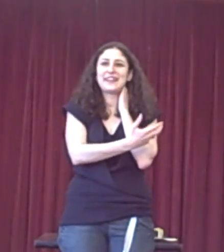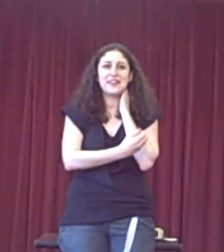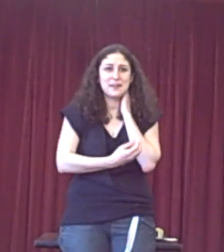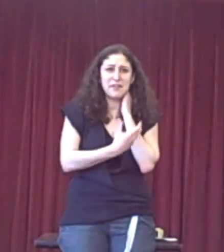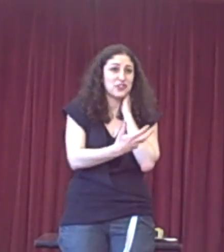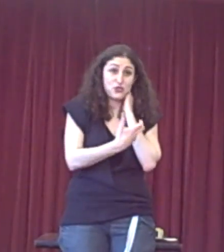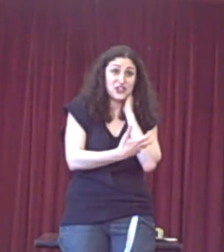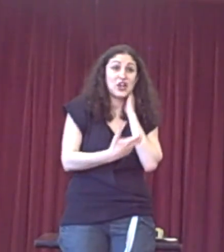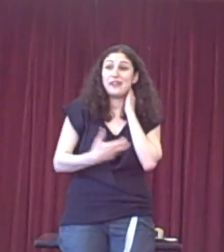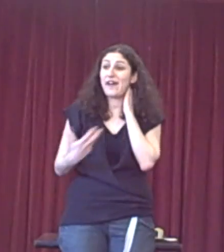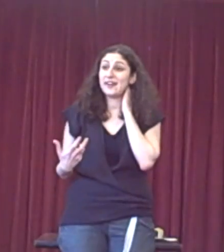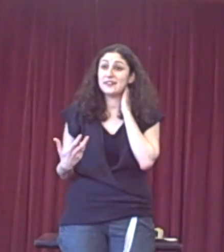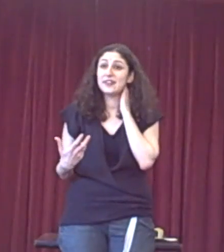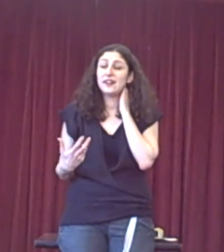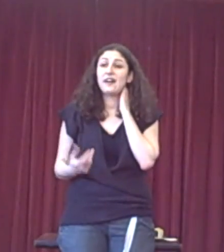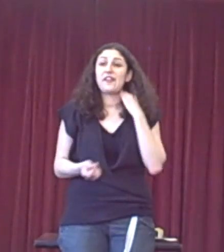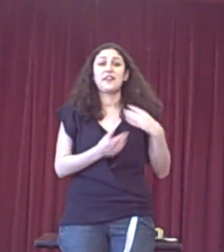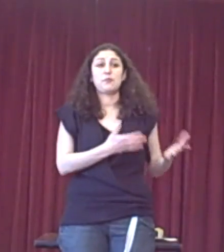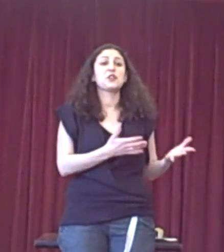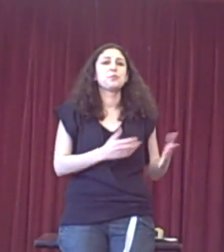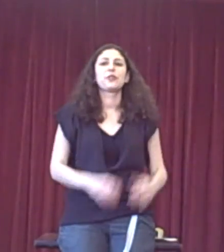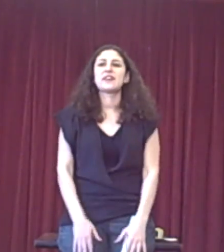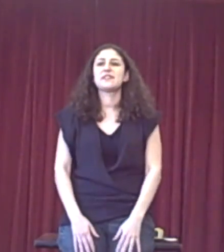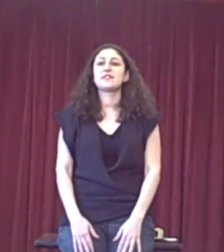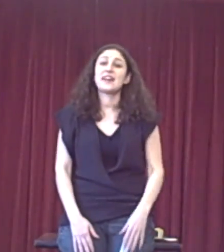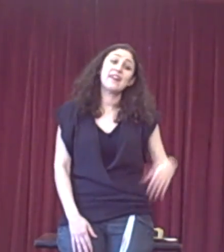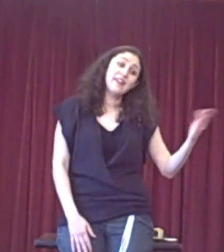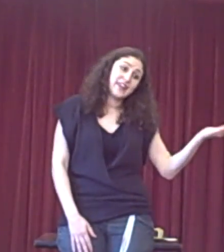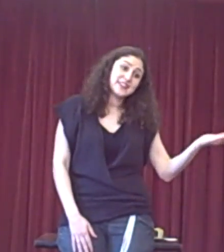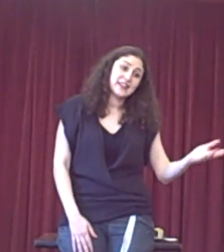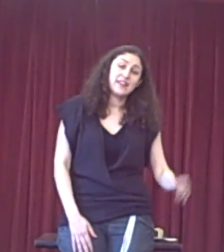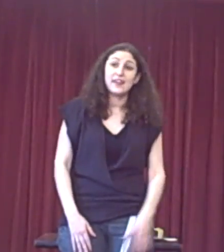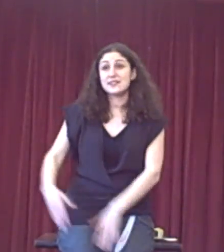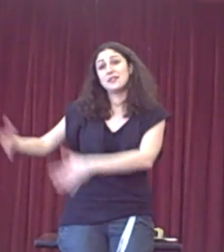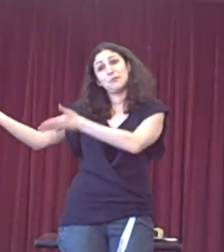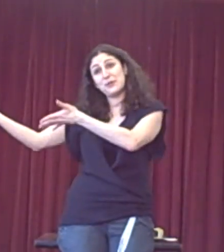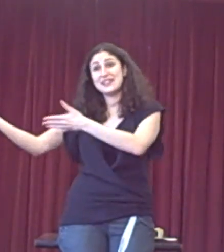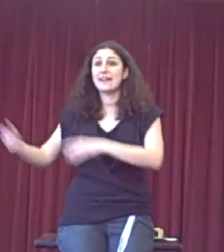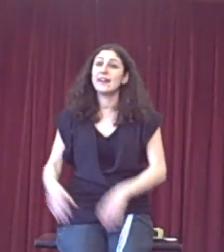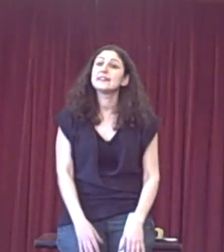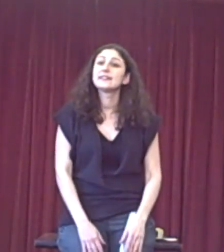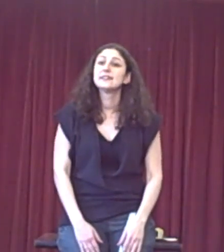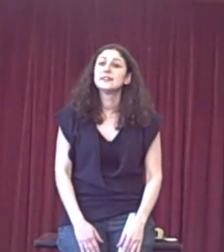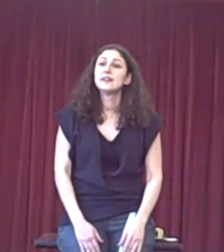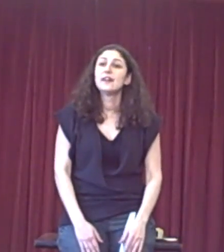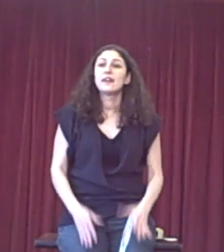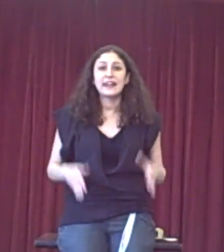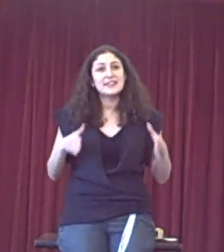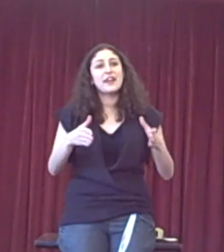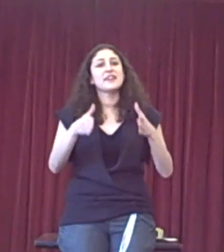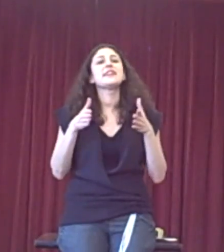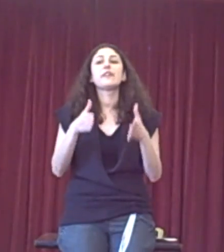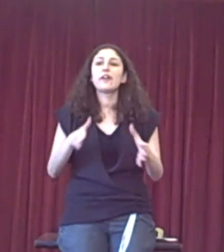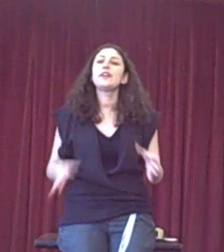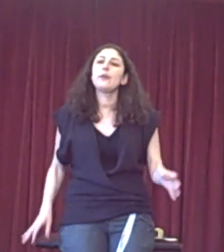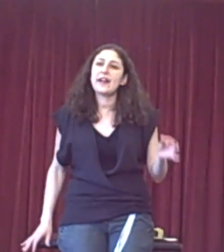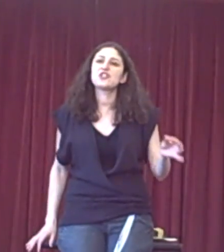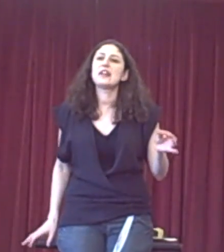say that something was tragically failed. I think that's much more aggressive than saying, they said this, we say this. Like, it's that idea of are you actually,